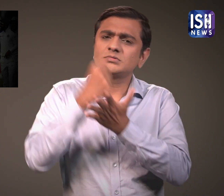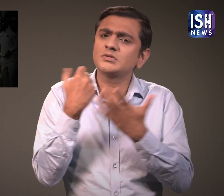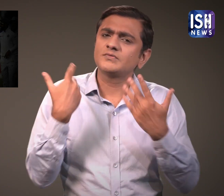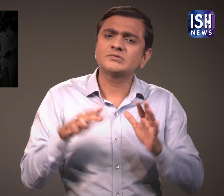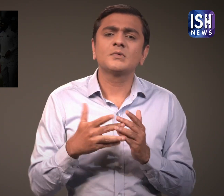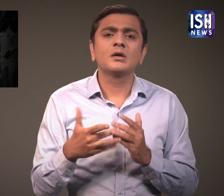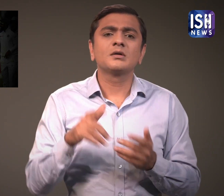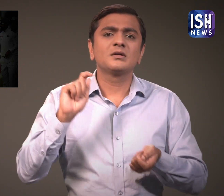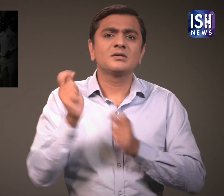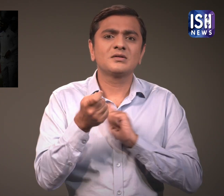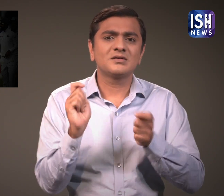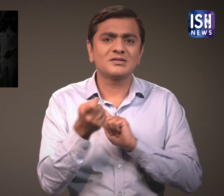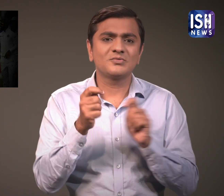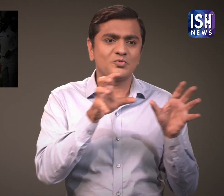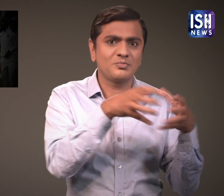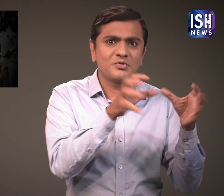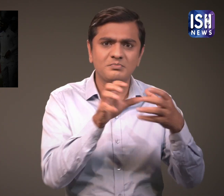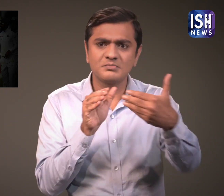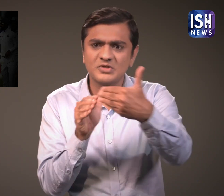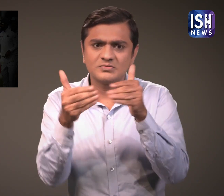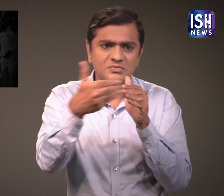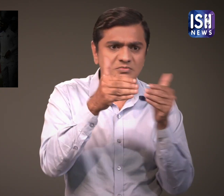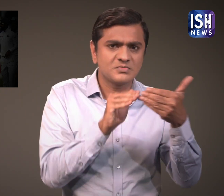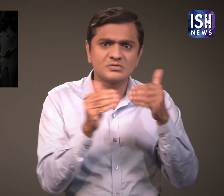for all organisational matters and the schedule.